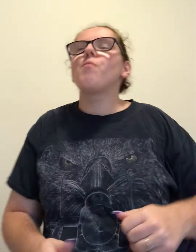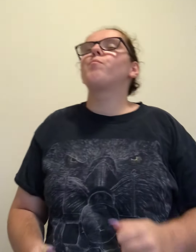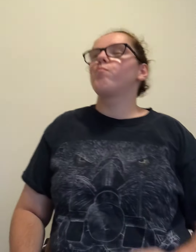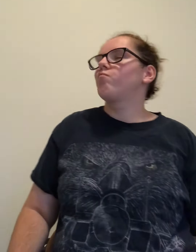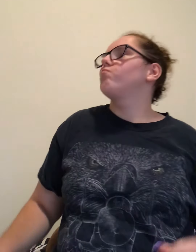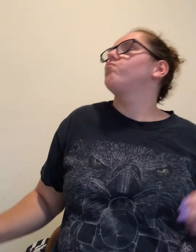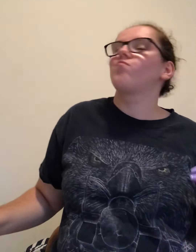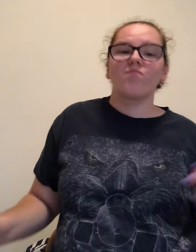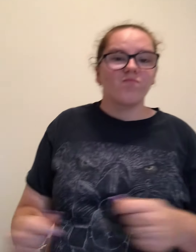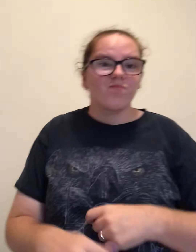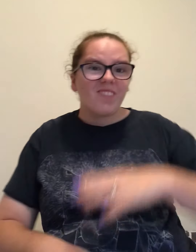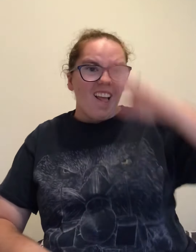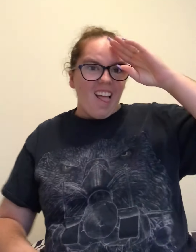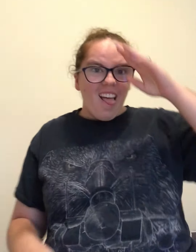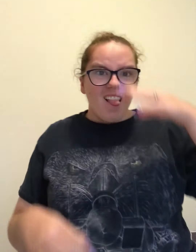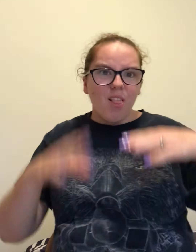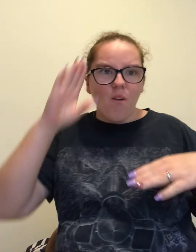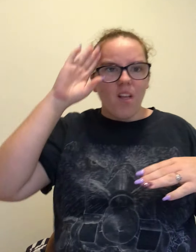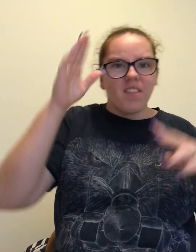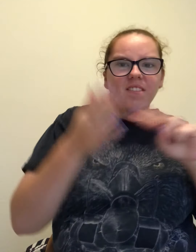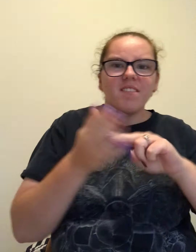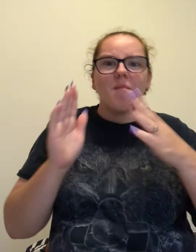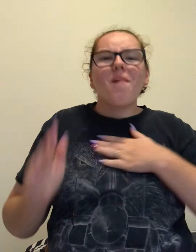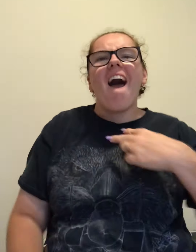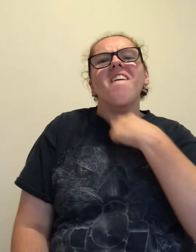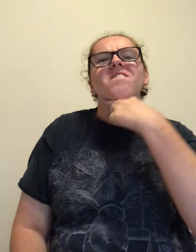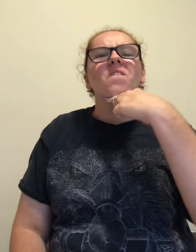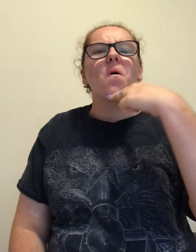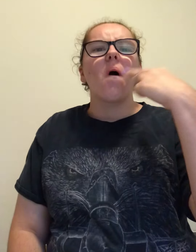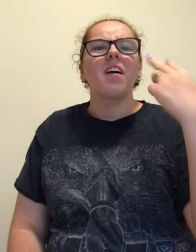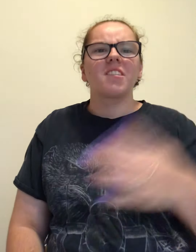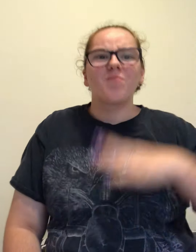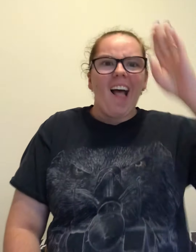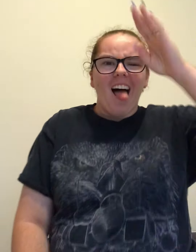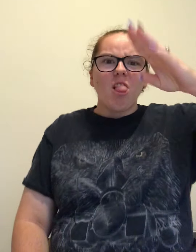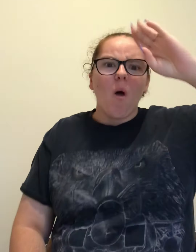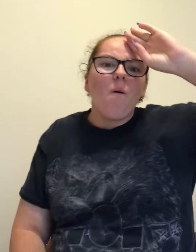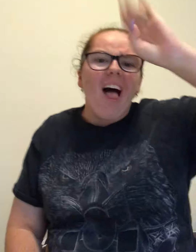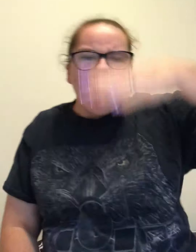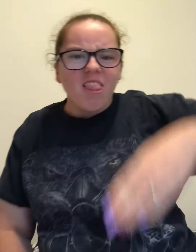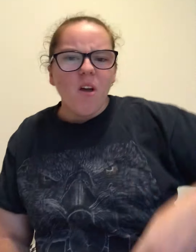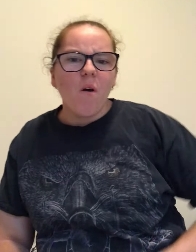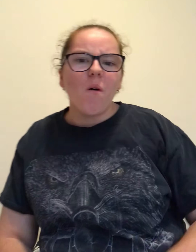this is my voice Hello, hello,